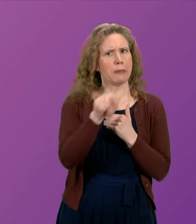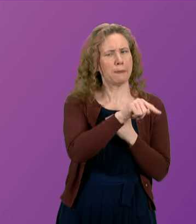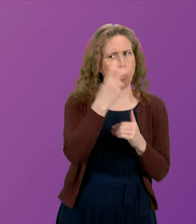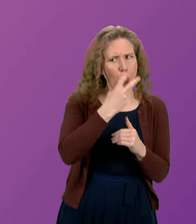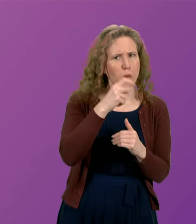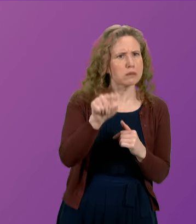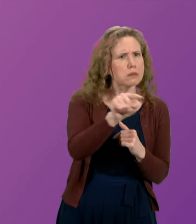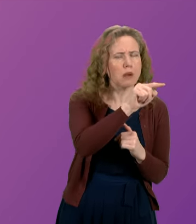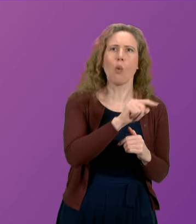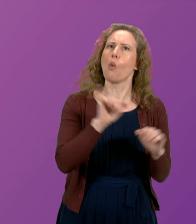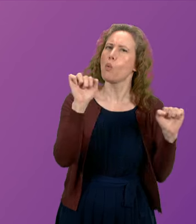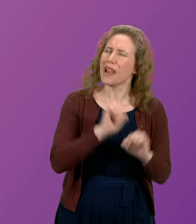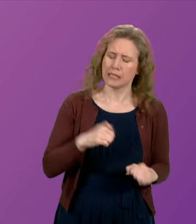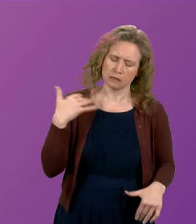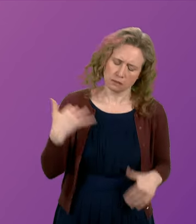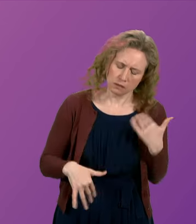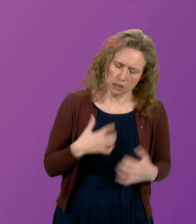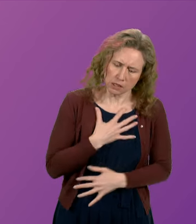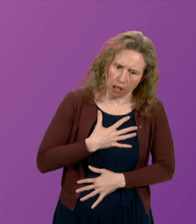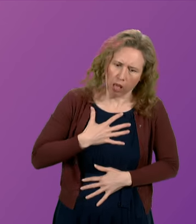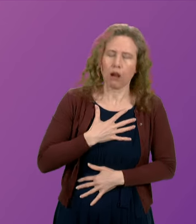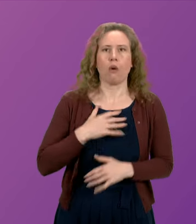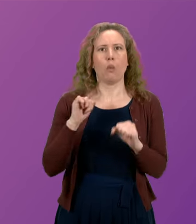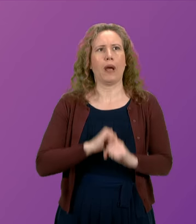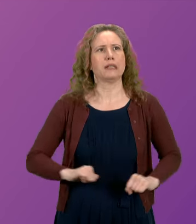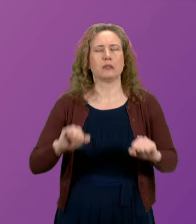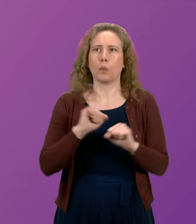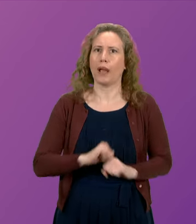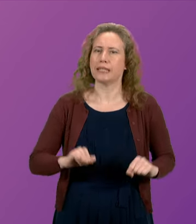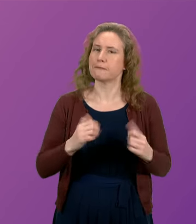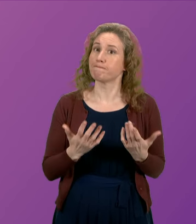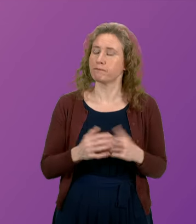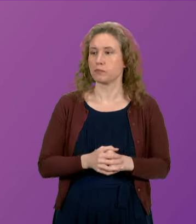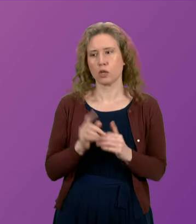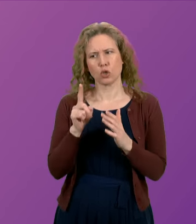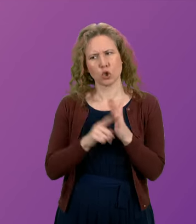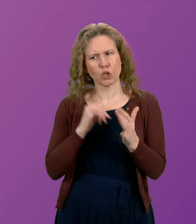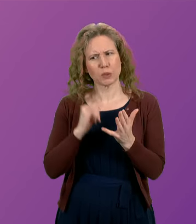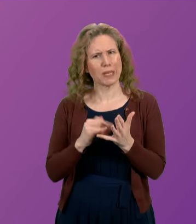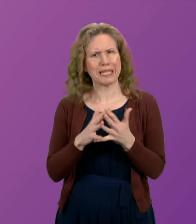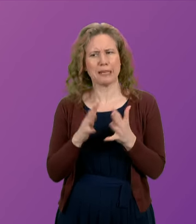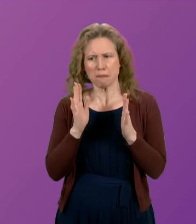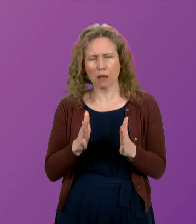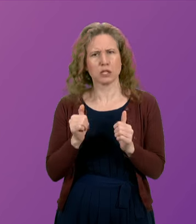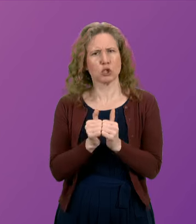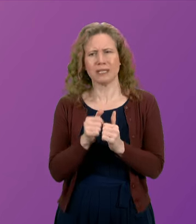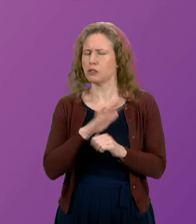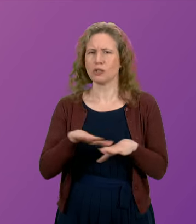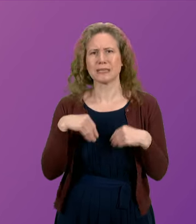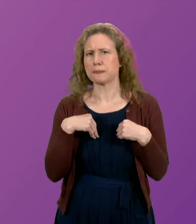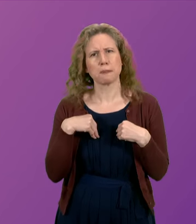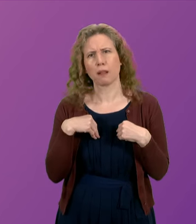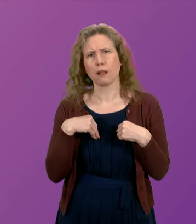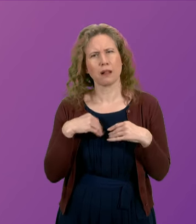are waiting in agony too. John Swinney must surely agree. That is appalling and unacceptable.